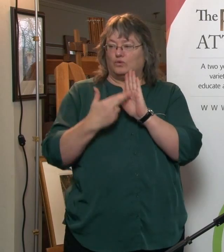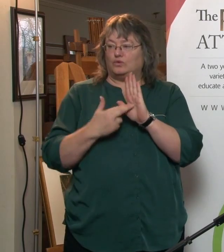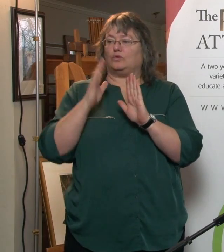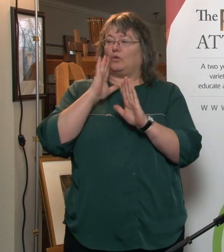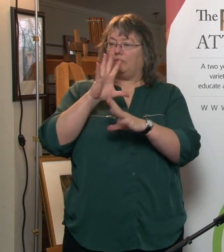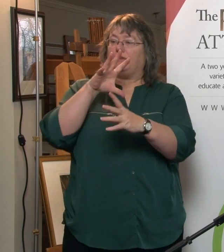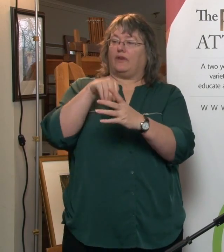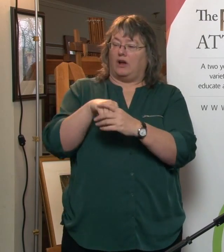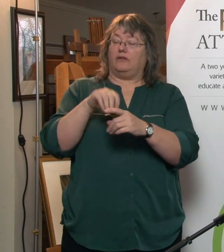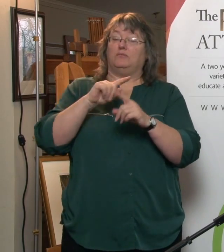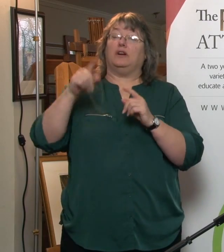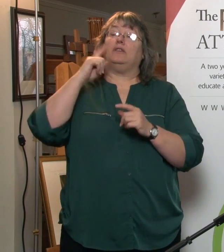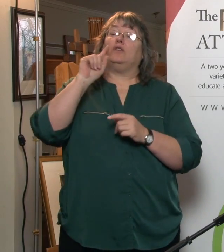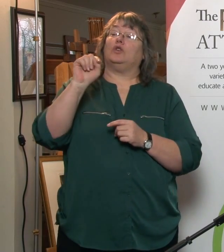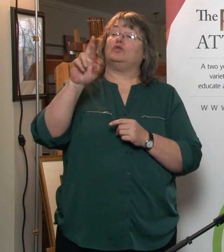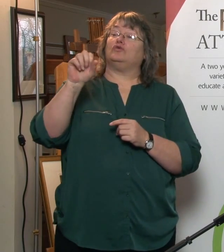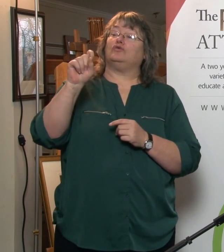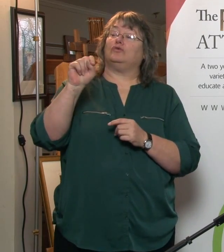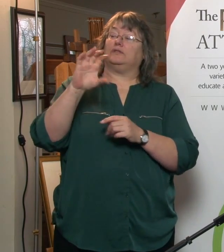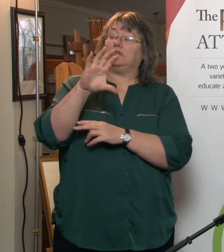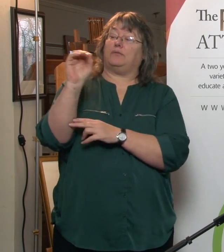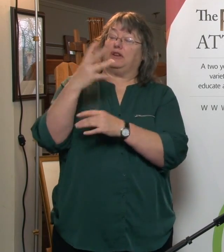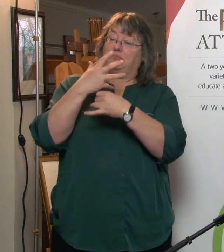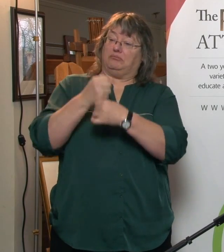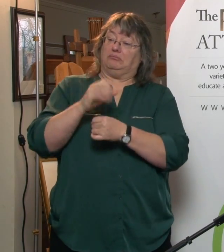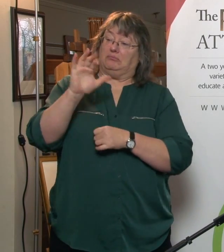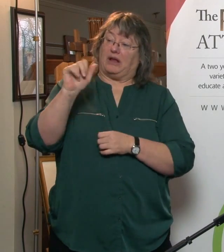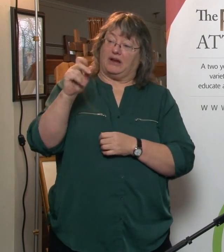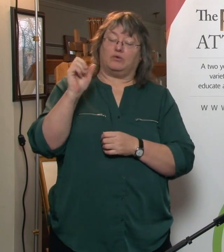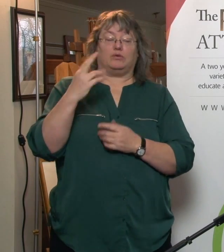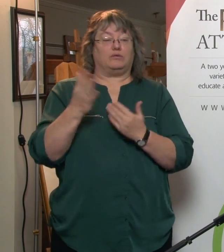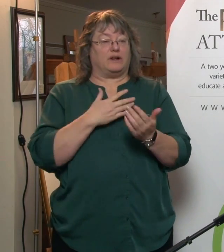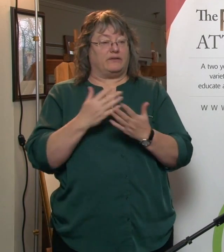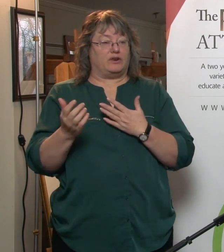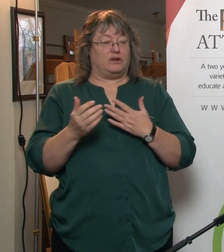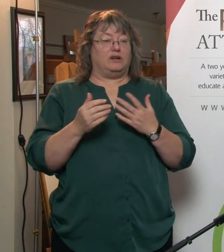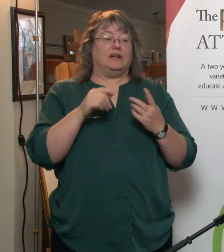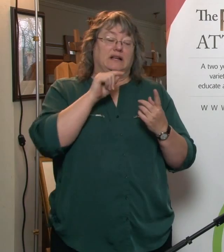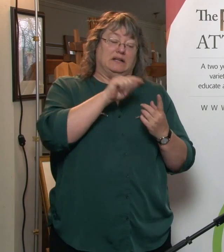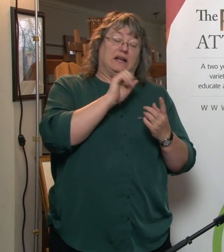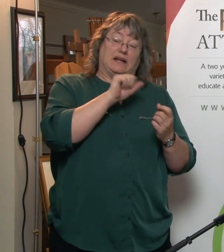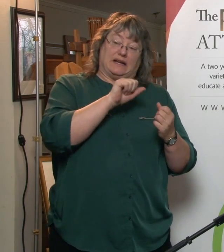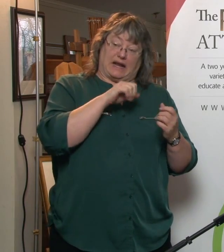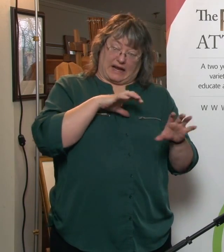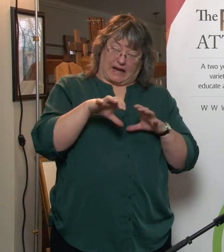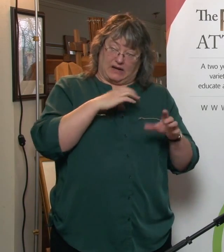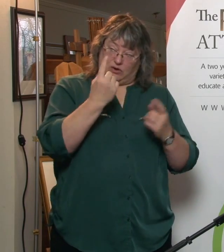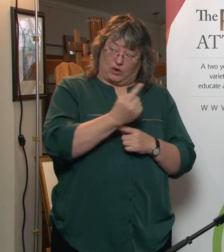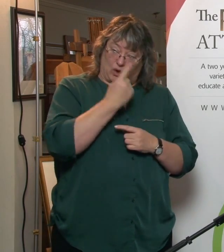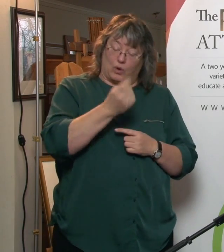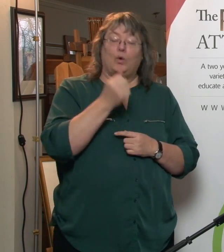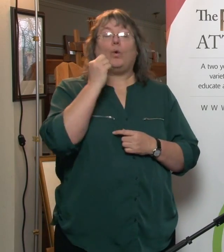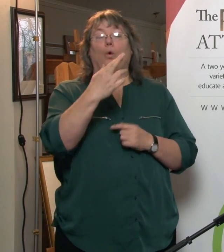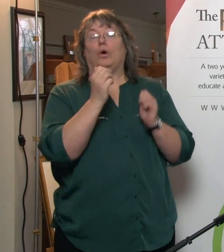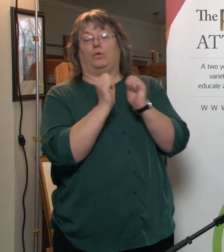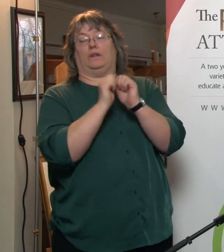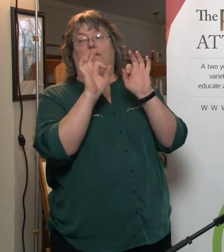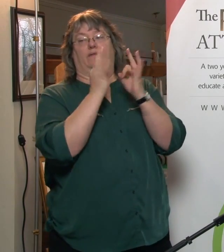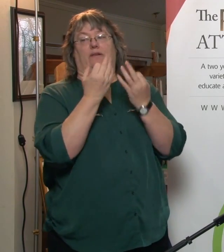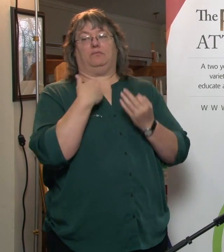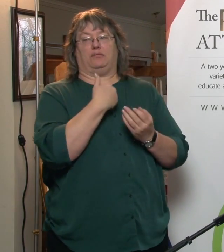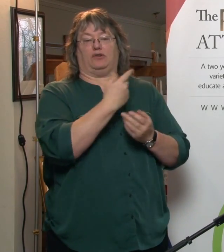But where a trust company is involved, they can either act on their own or they could act as a co-attorney with a family member.